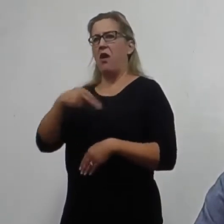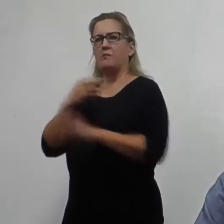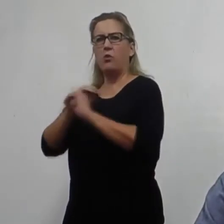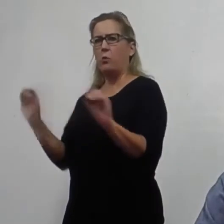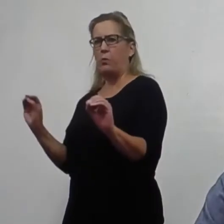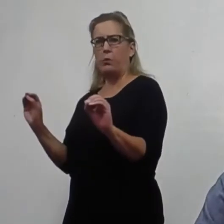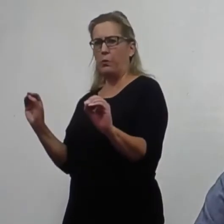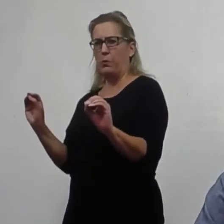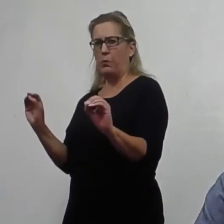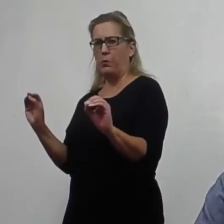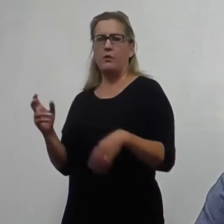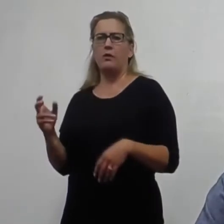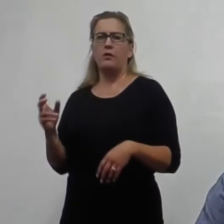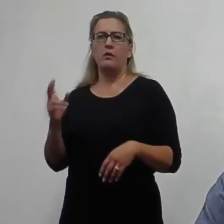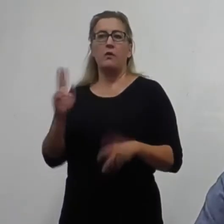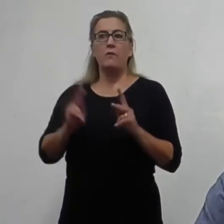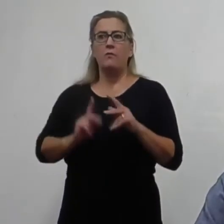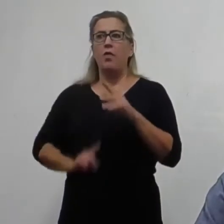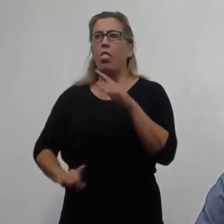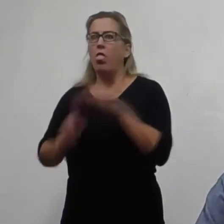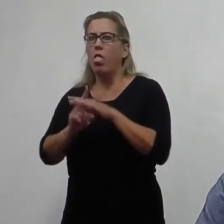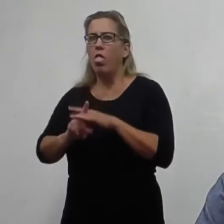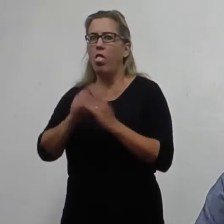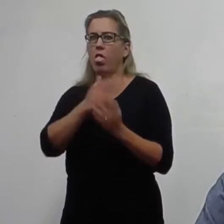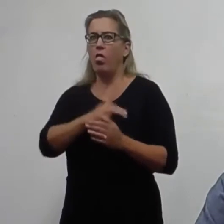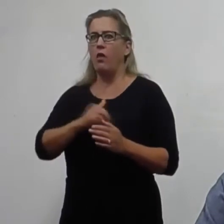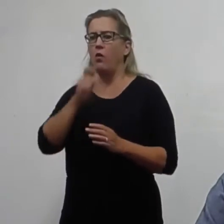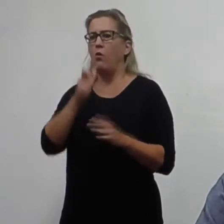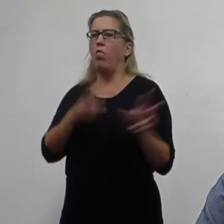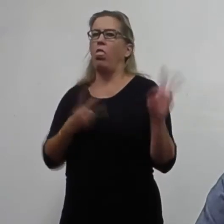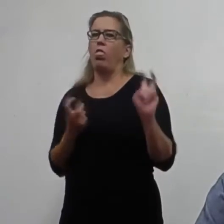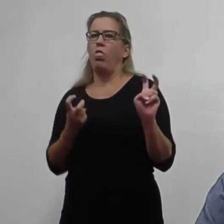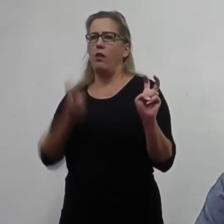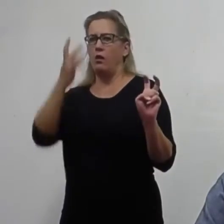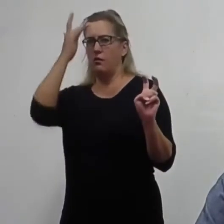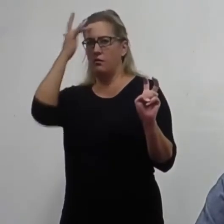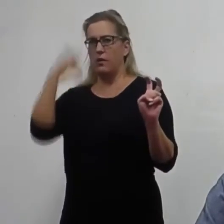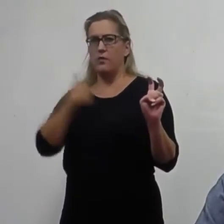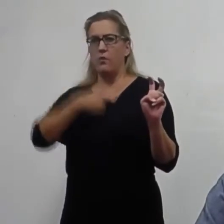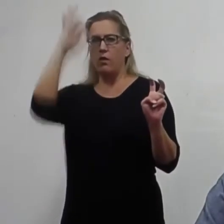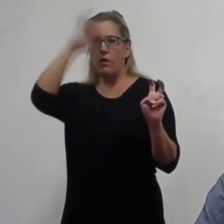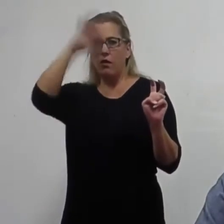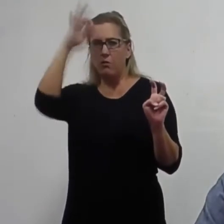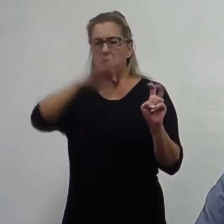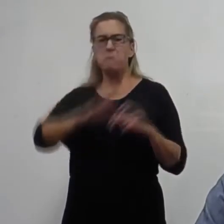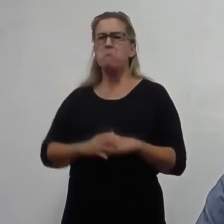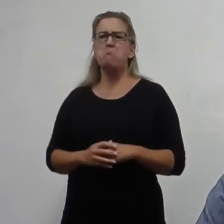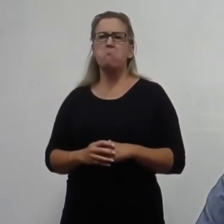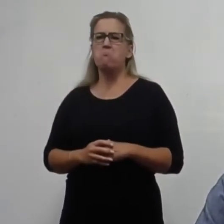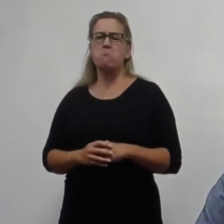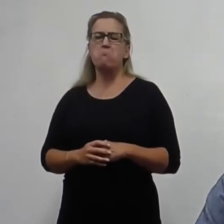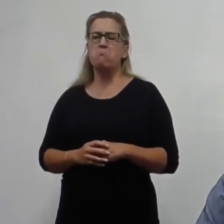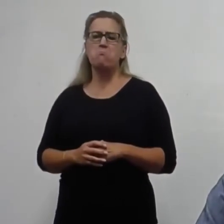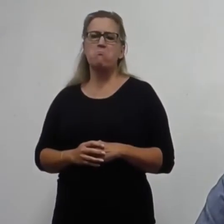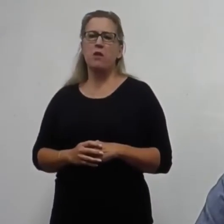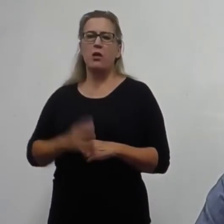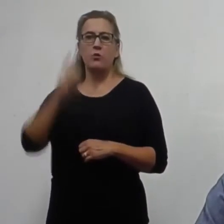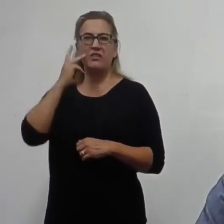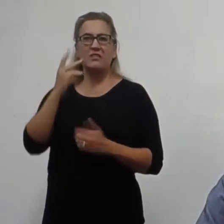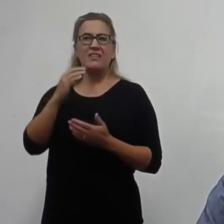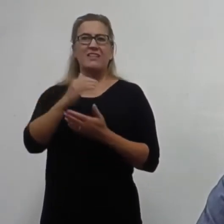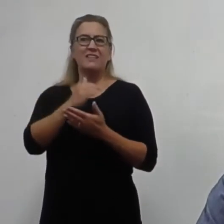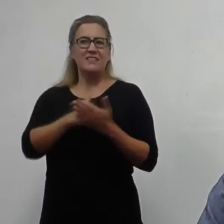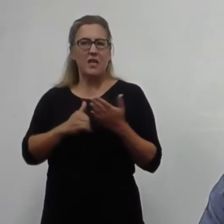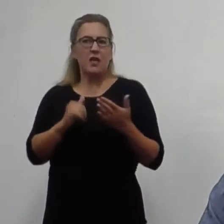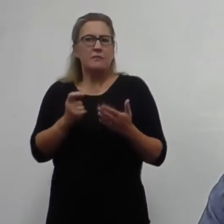We don't have people showing up at the hospital who are gravely sick that we don't know about. We're seeing some hits in our